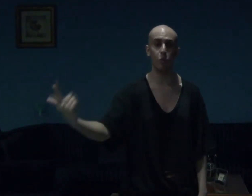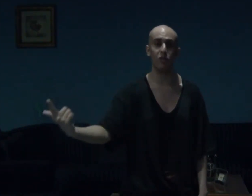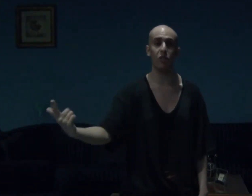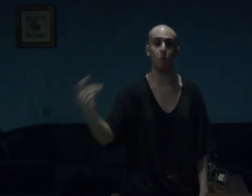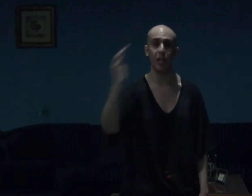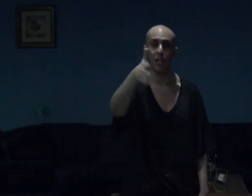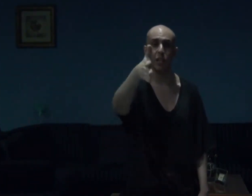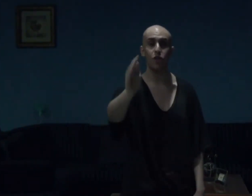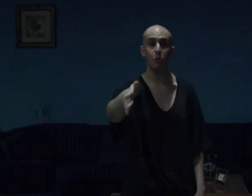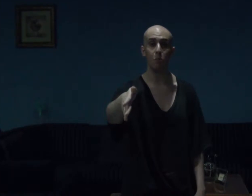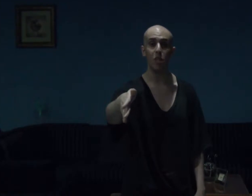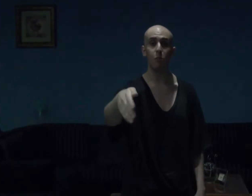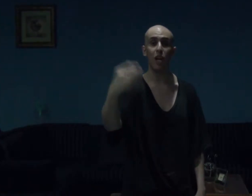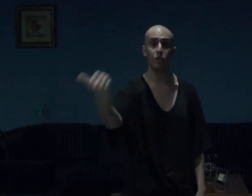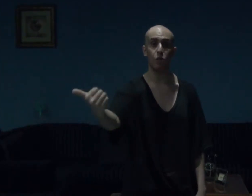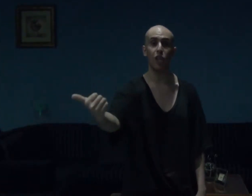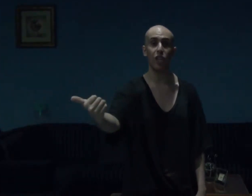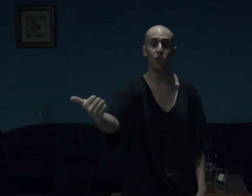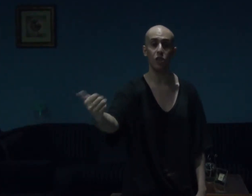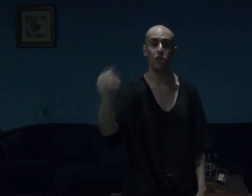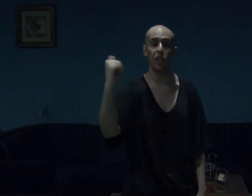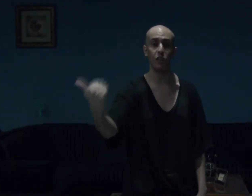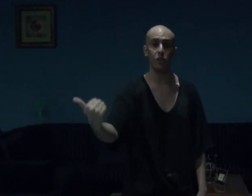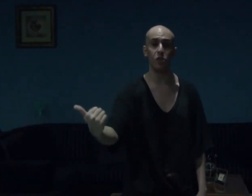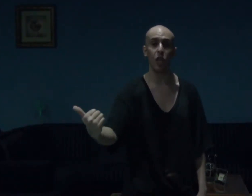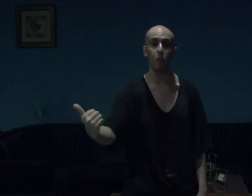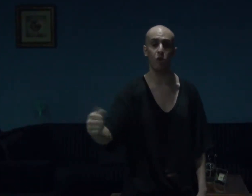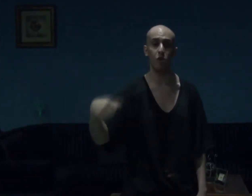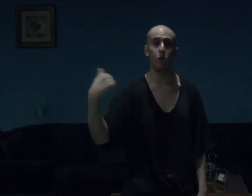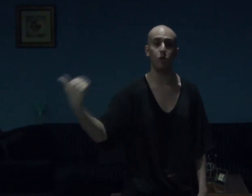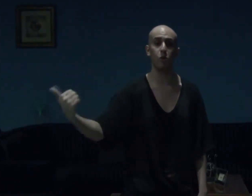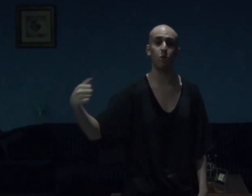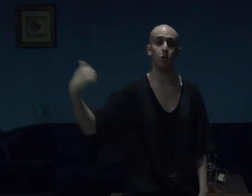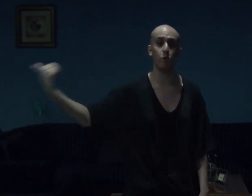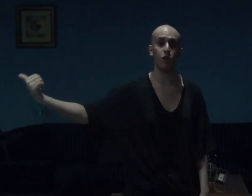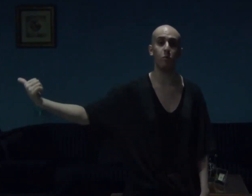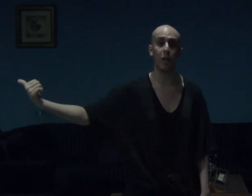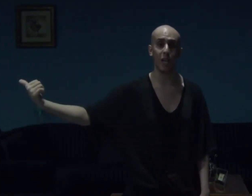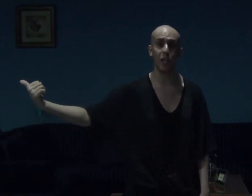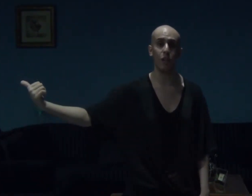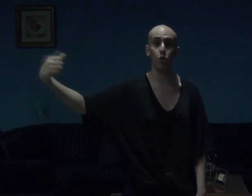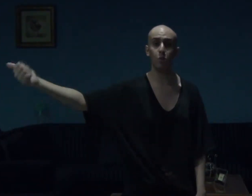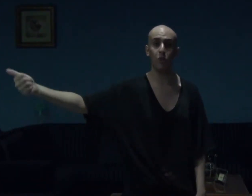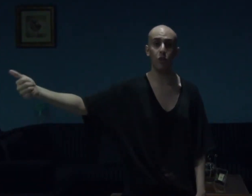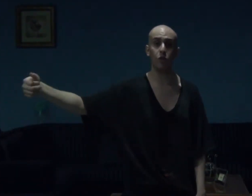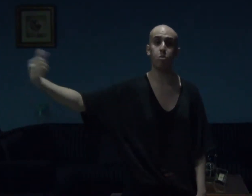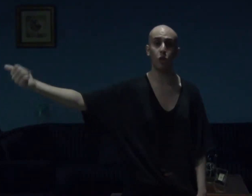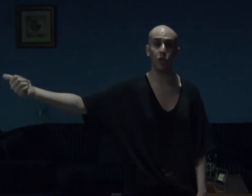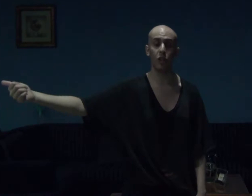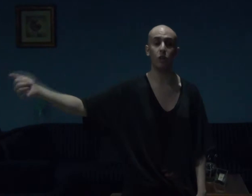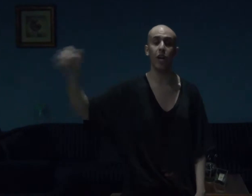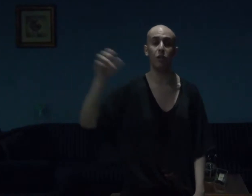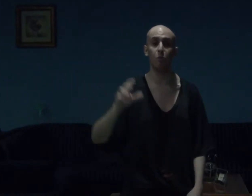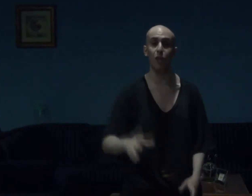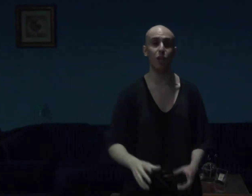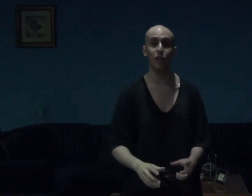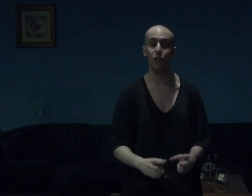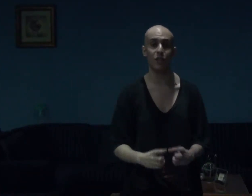written by Tamim Antonidas, and this game was also produced by Rupert, Brooker, and my god